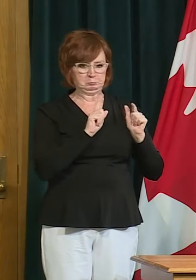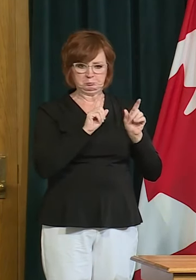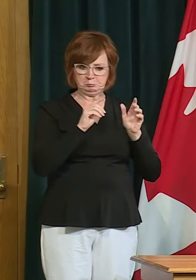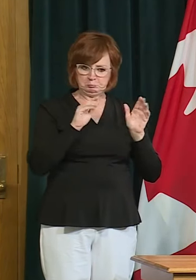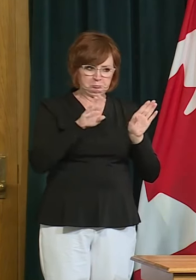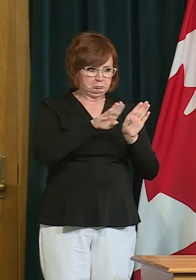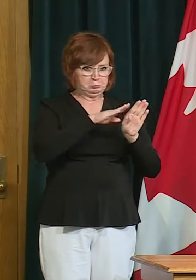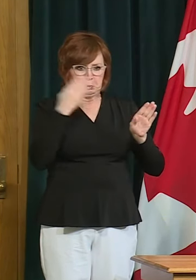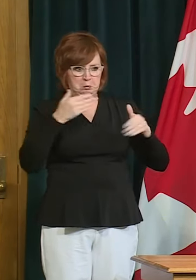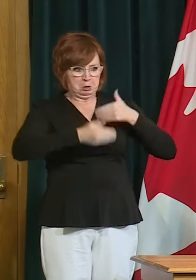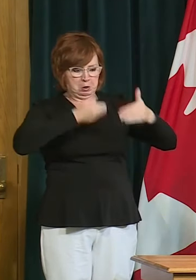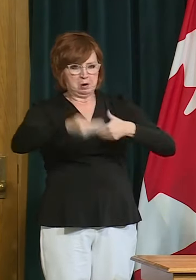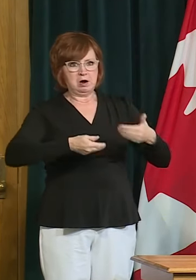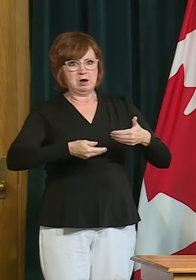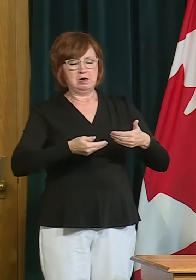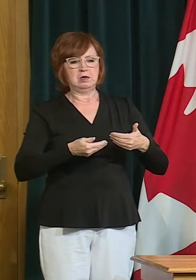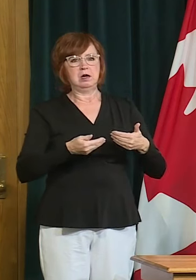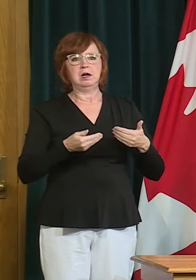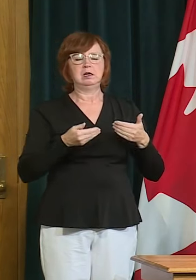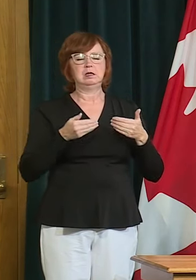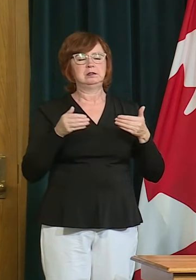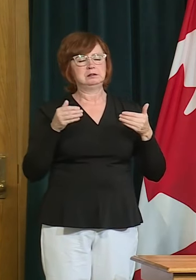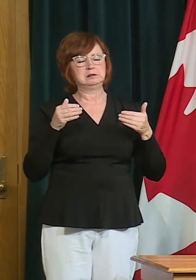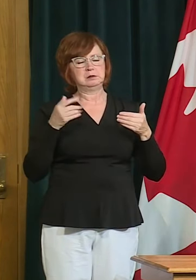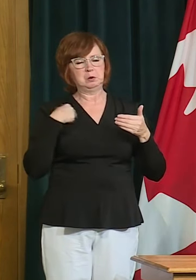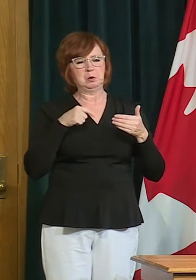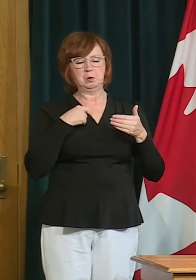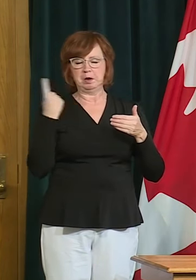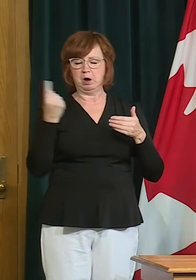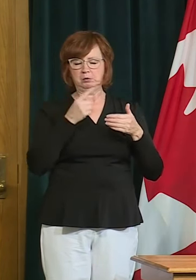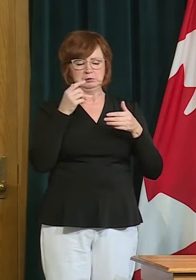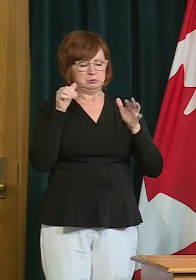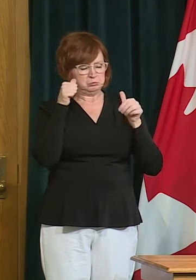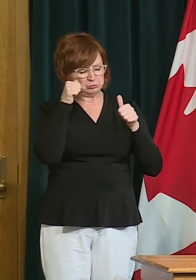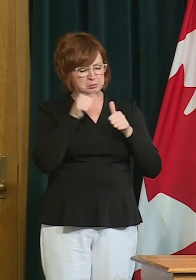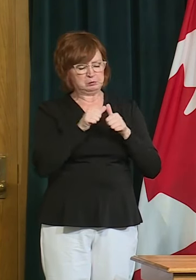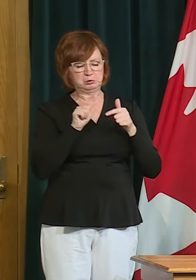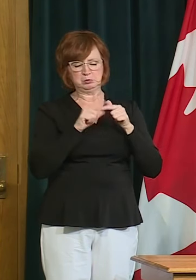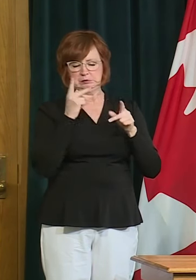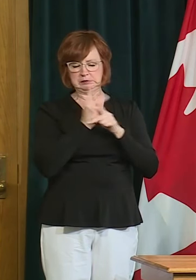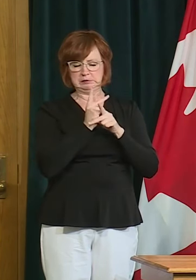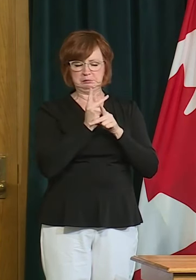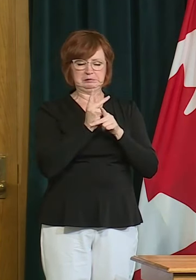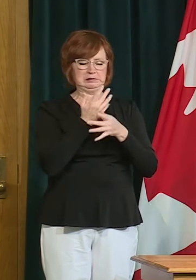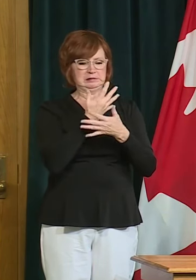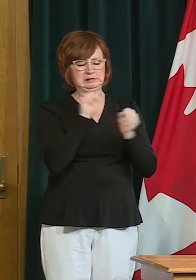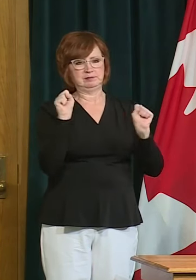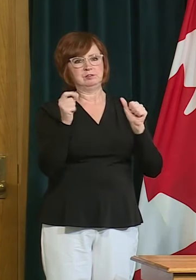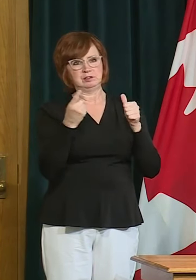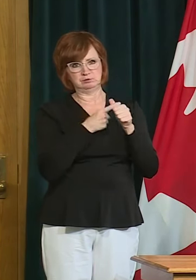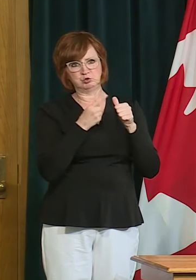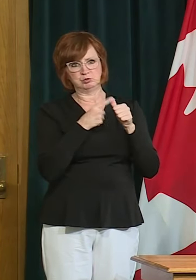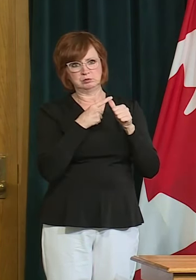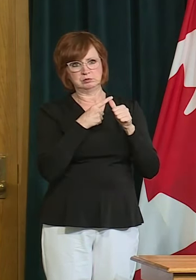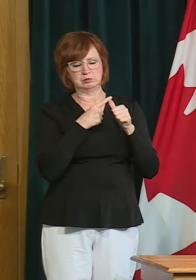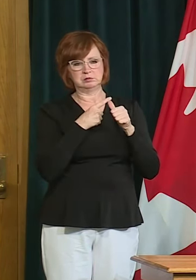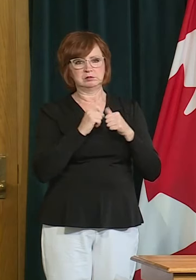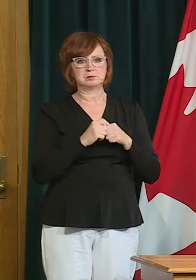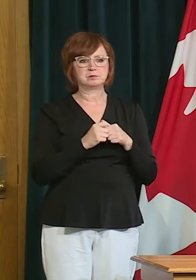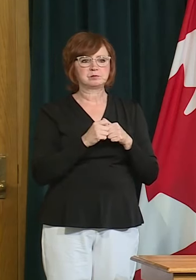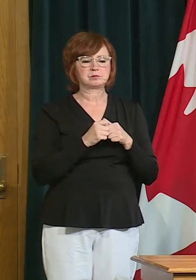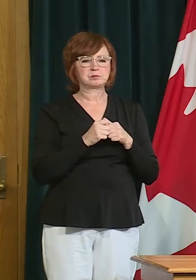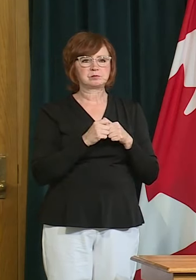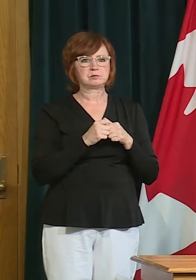virus has not gone away. So next week we can expect a number of announcements with respect to several new